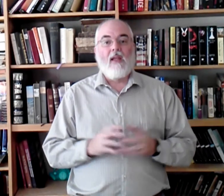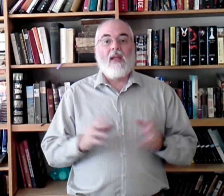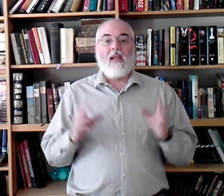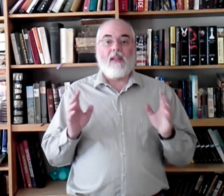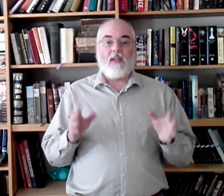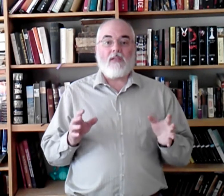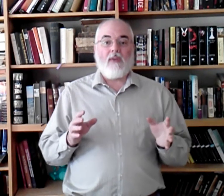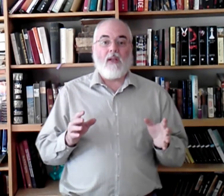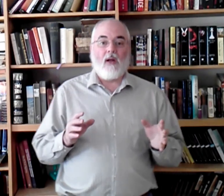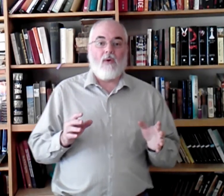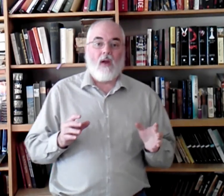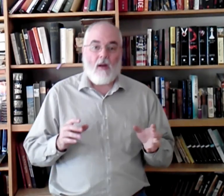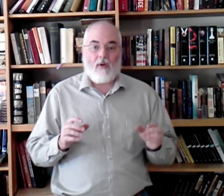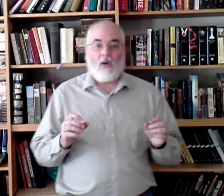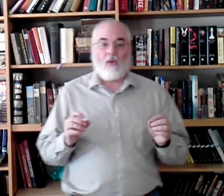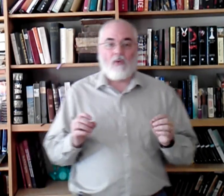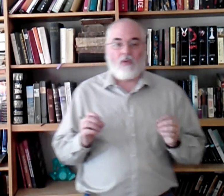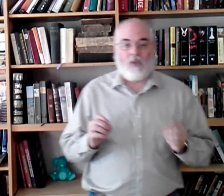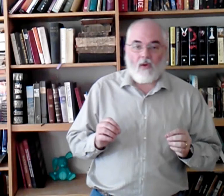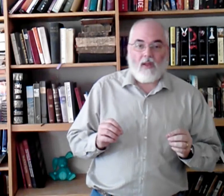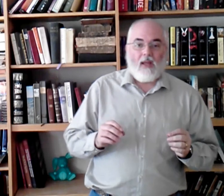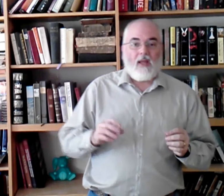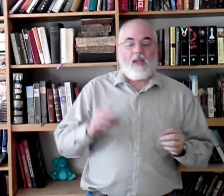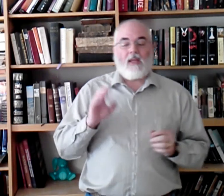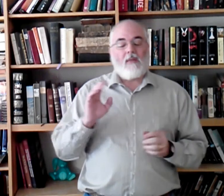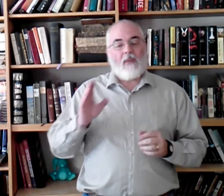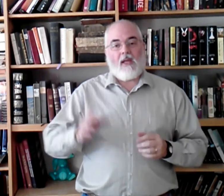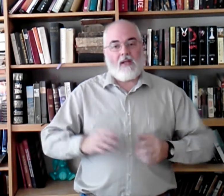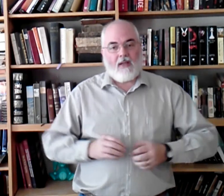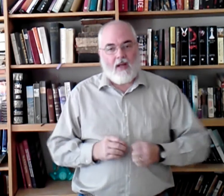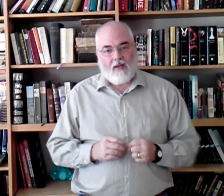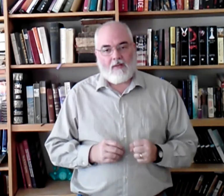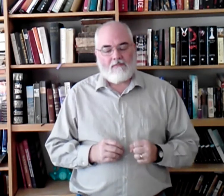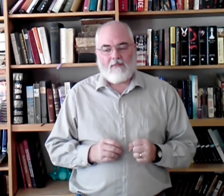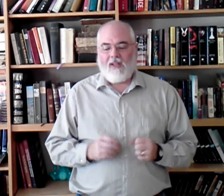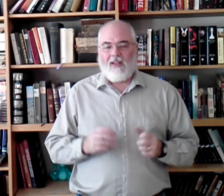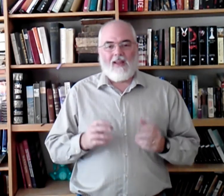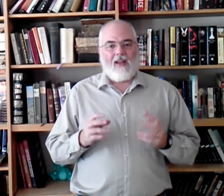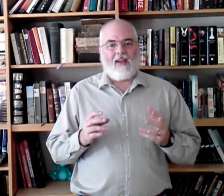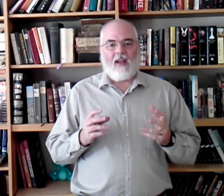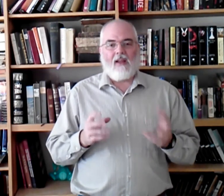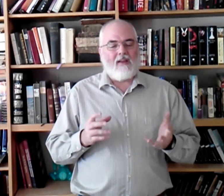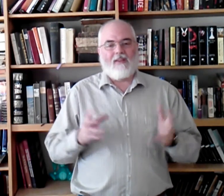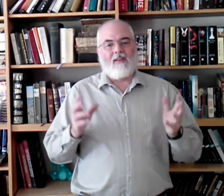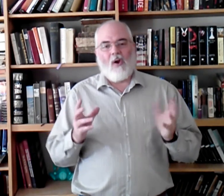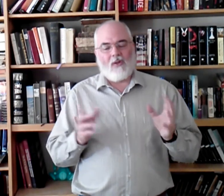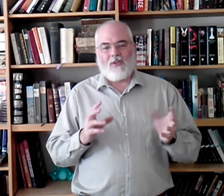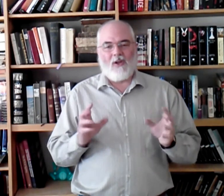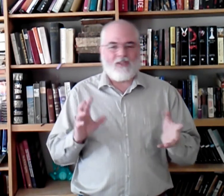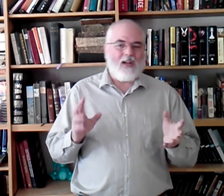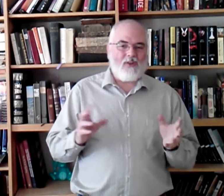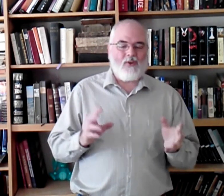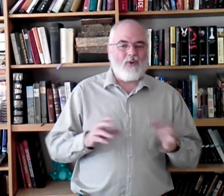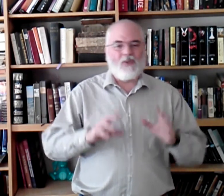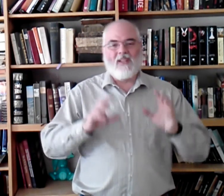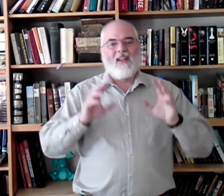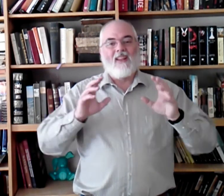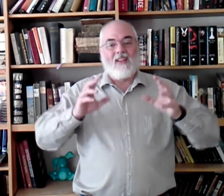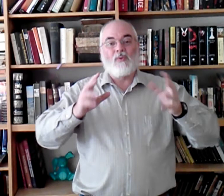In this video, I'm going to go through the song, He Paid a Debt. And like all the songs that I choose, this